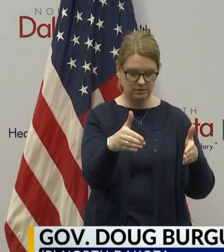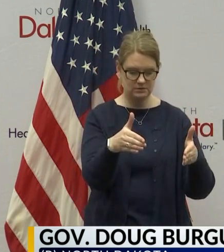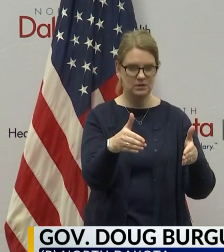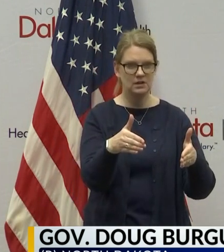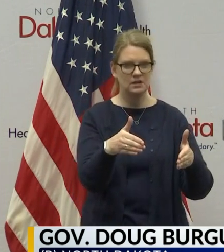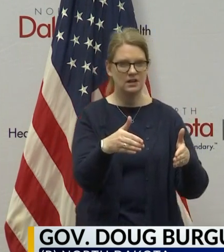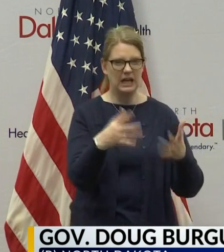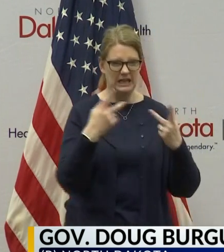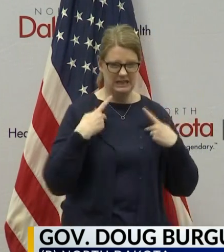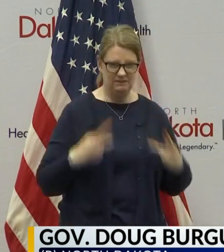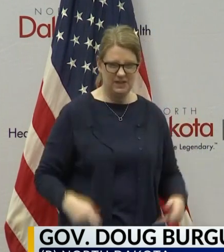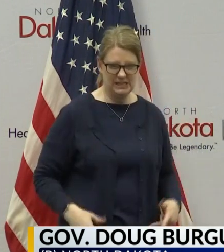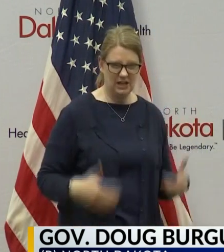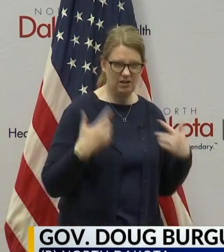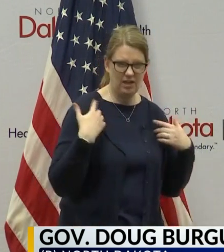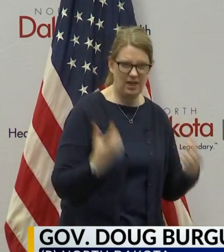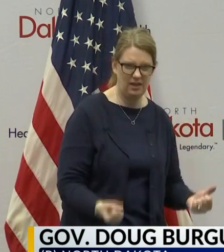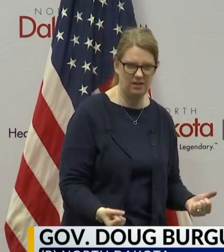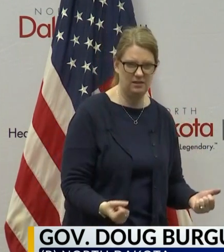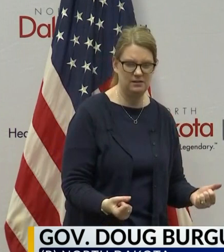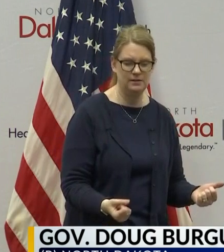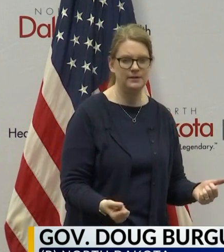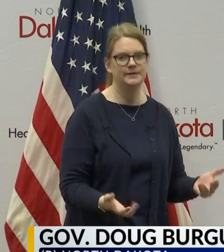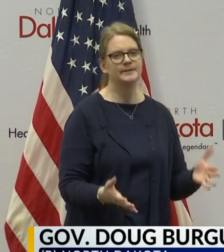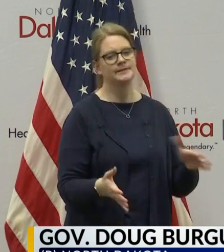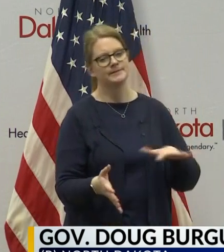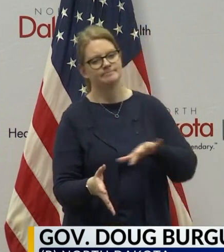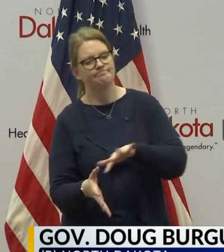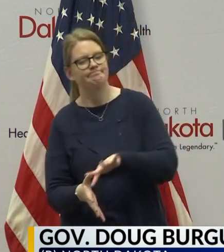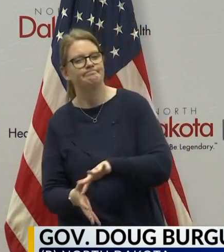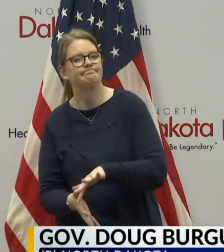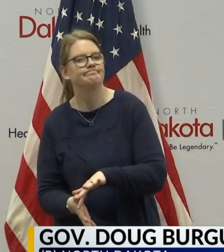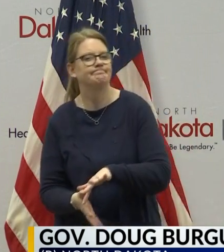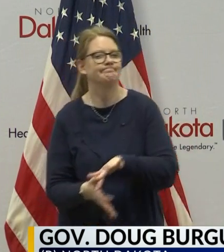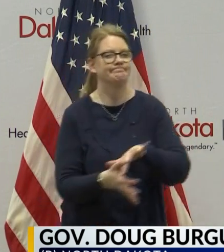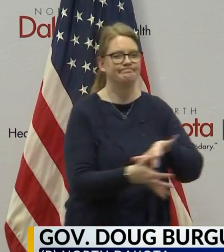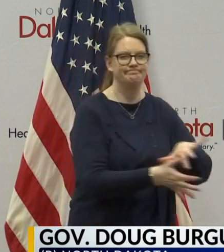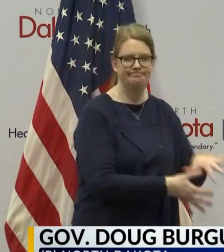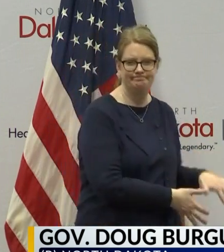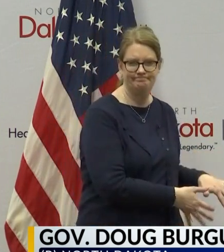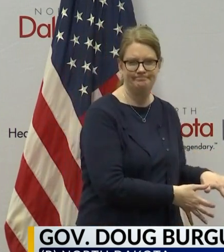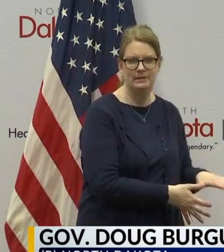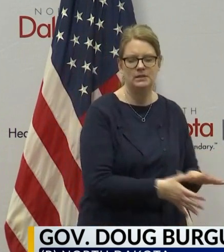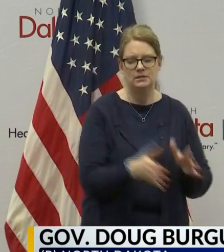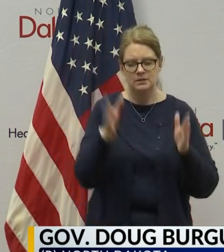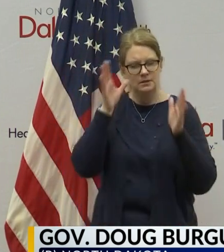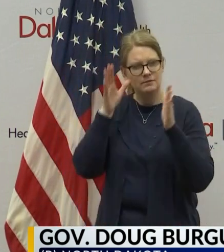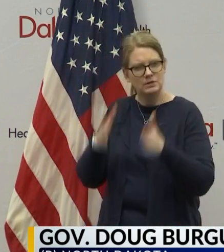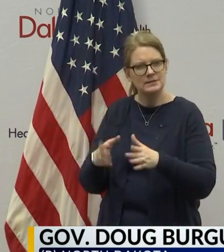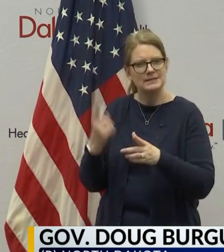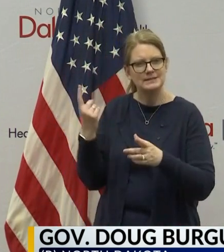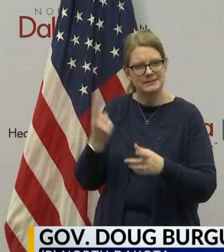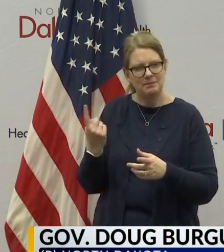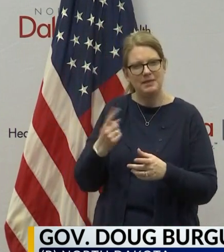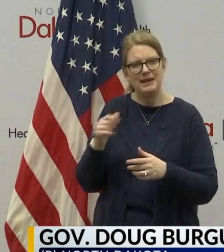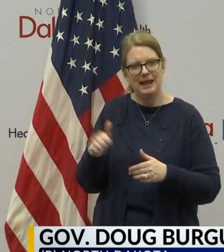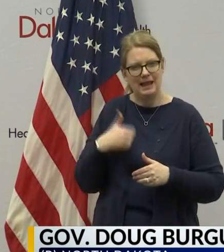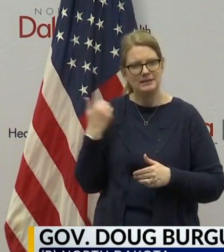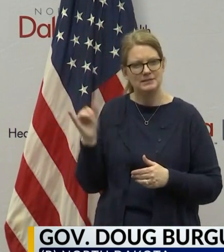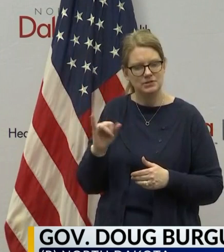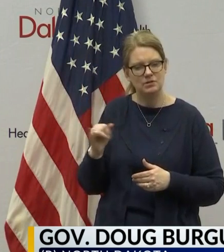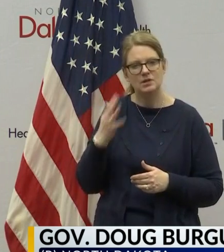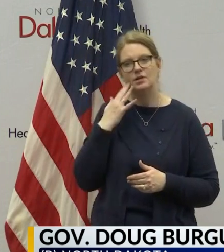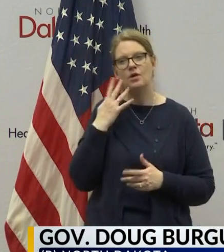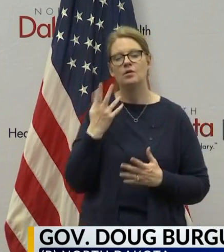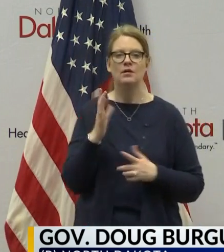health. But we have to understand that there's something else going on right now, which is, again, with the kind of